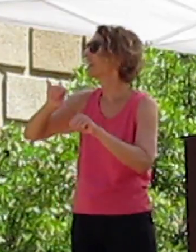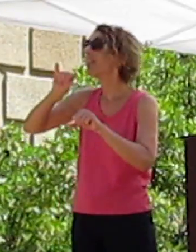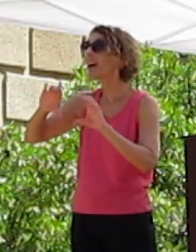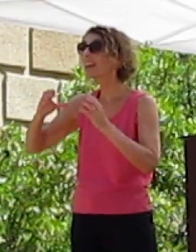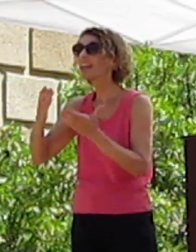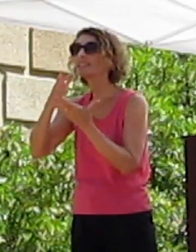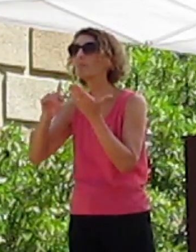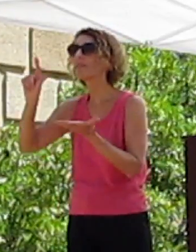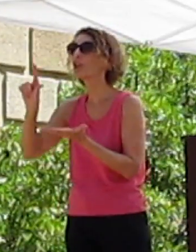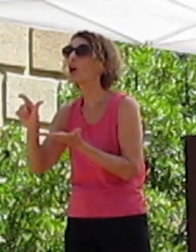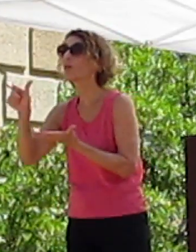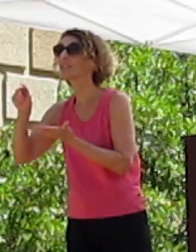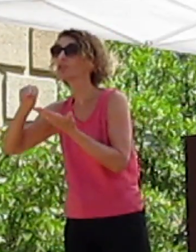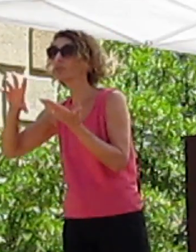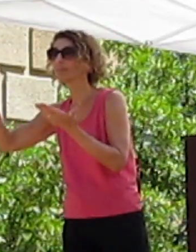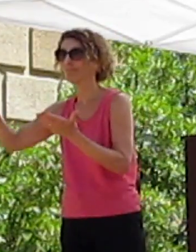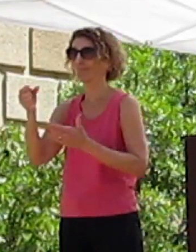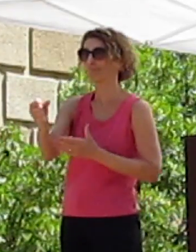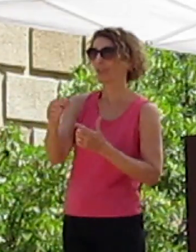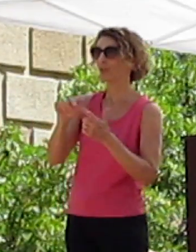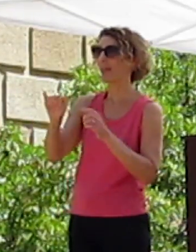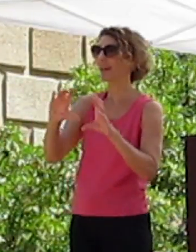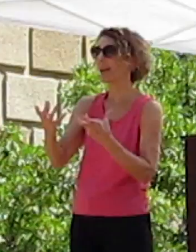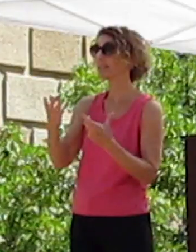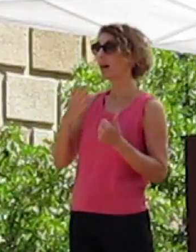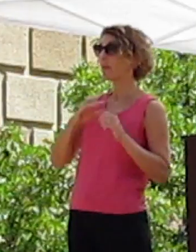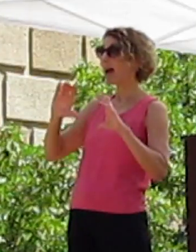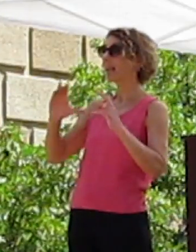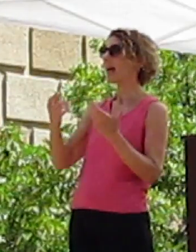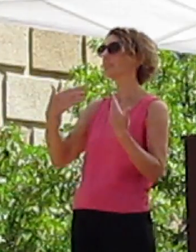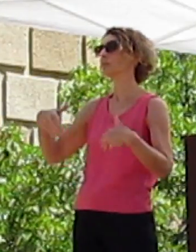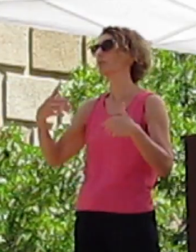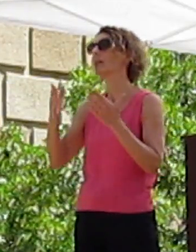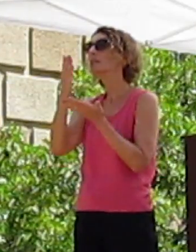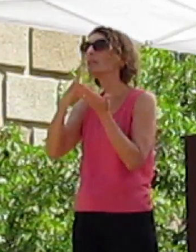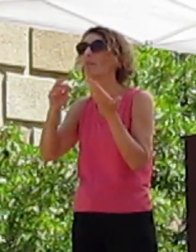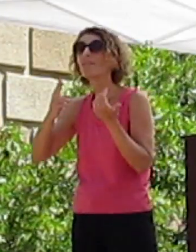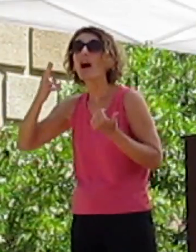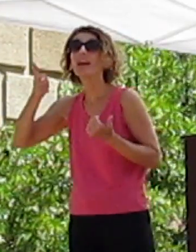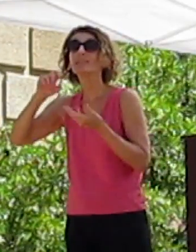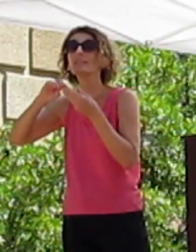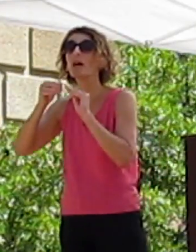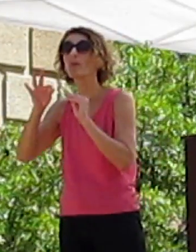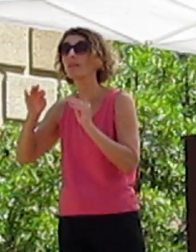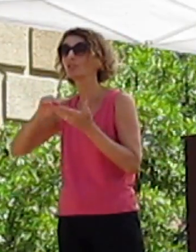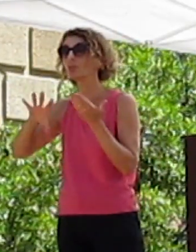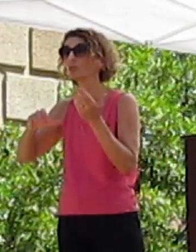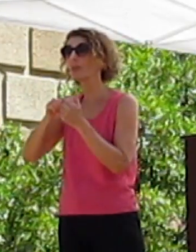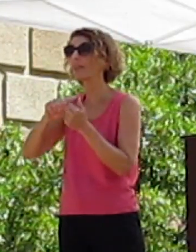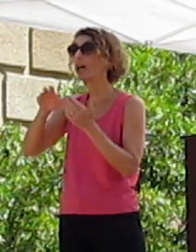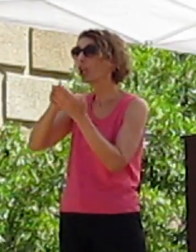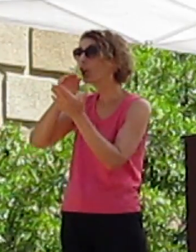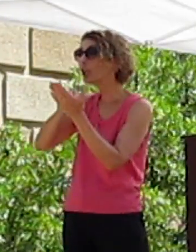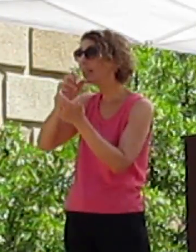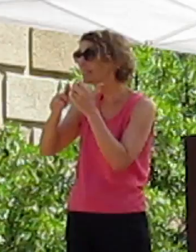lowest students are placed. My classes have some of the largest numbers of students with learning disabilities, English language